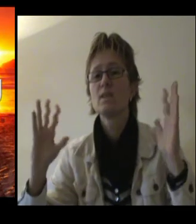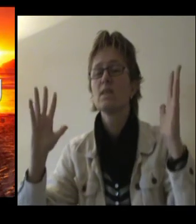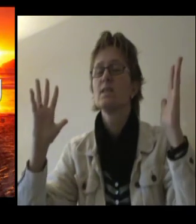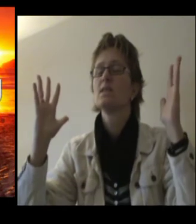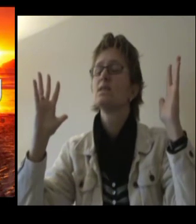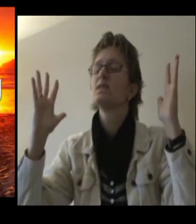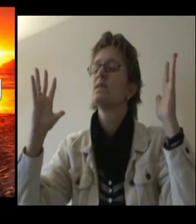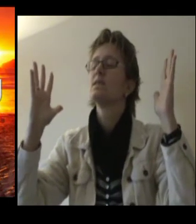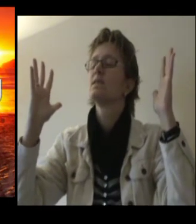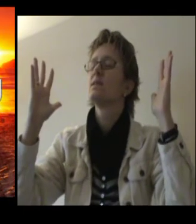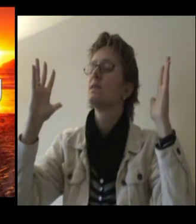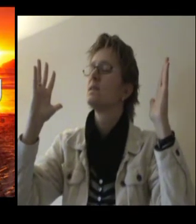live